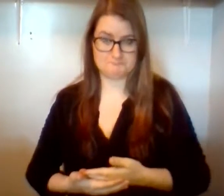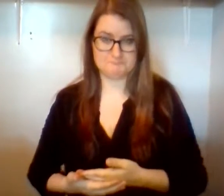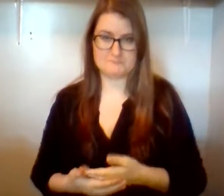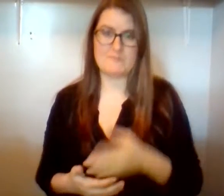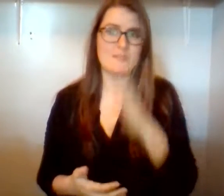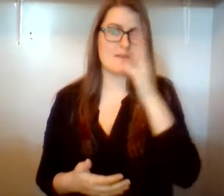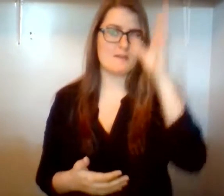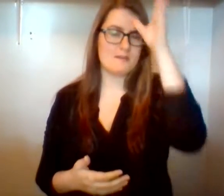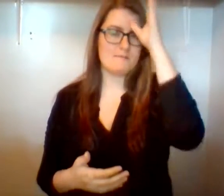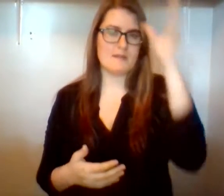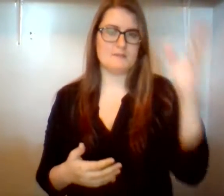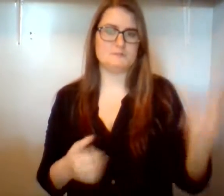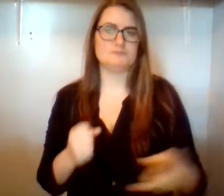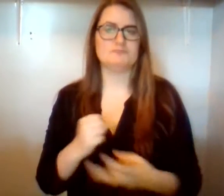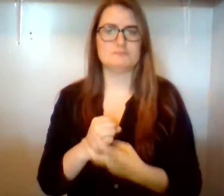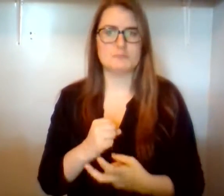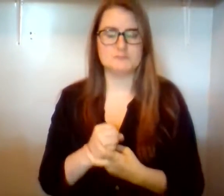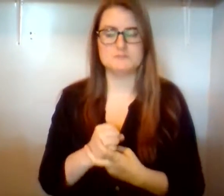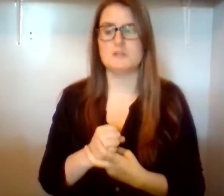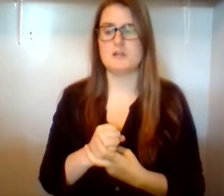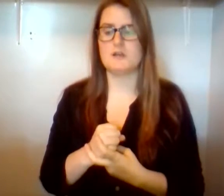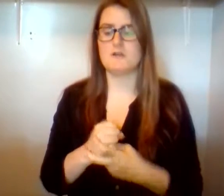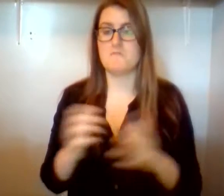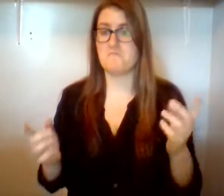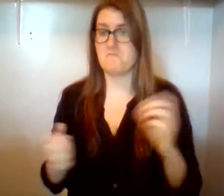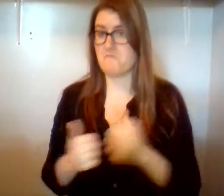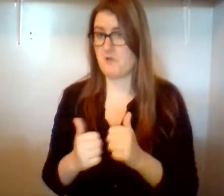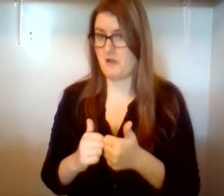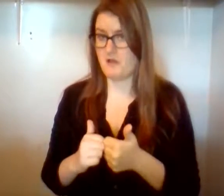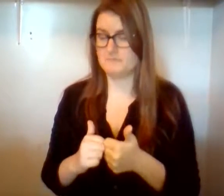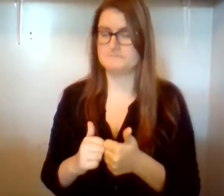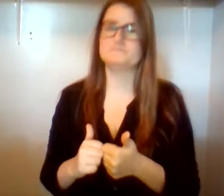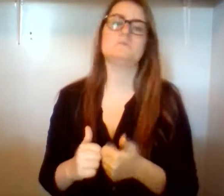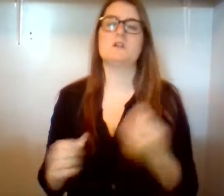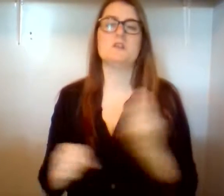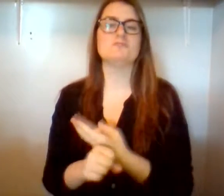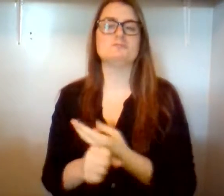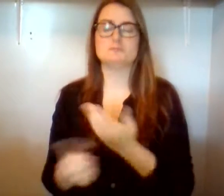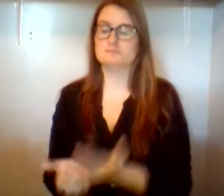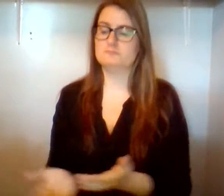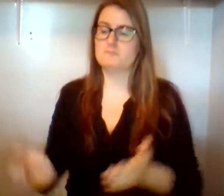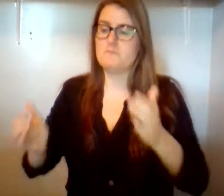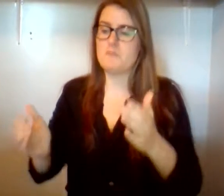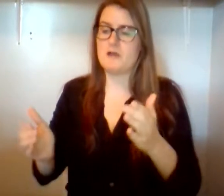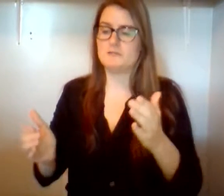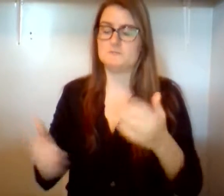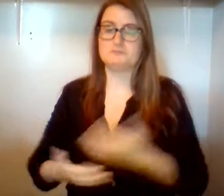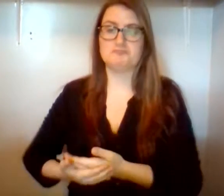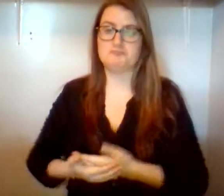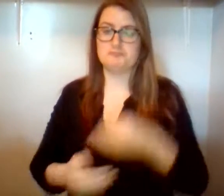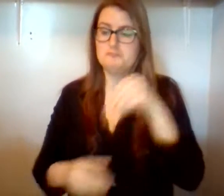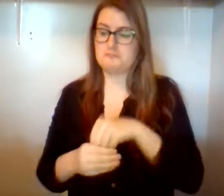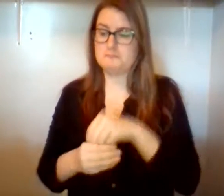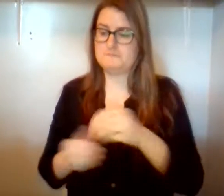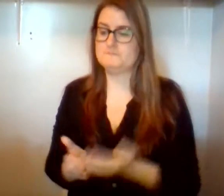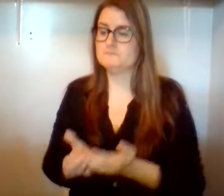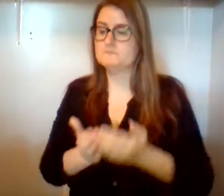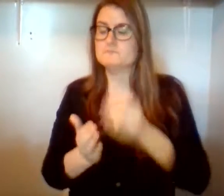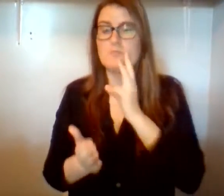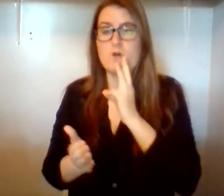putting him in a basket and leaving him in the river amongst the reeds where the Egyptian women went to wash. He was found there by the princess of